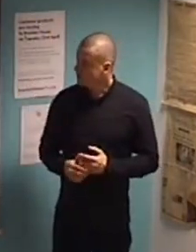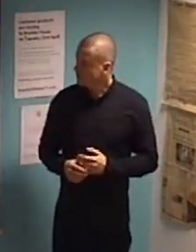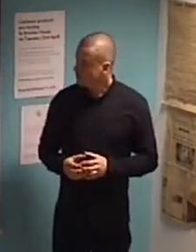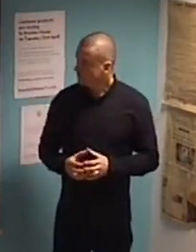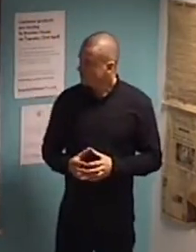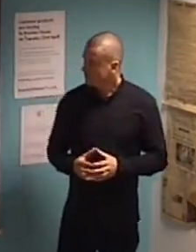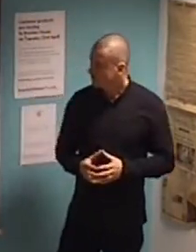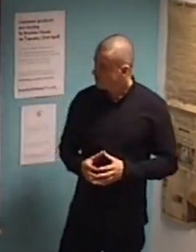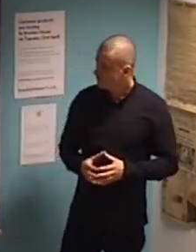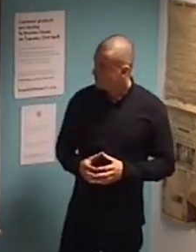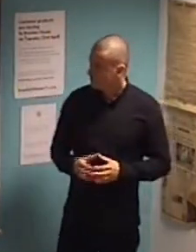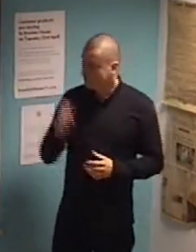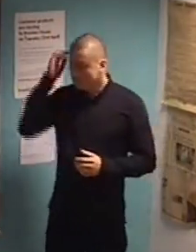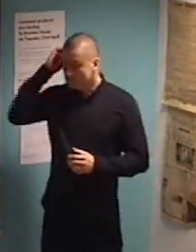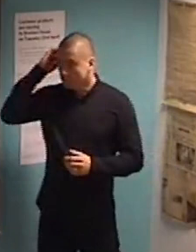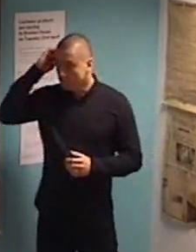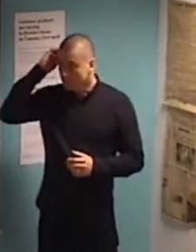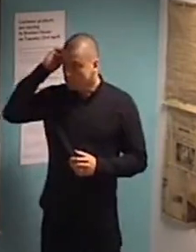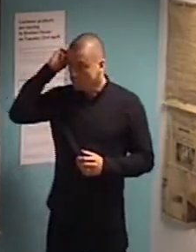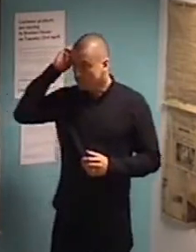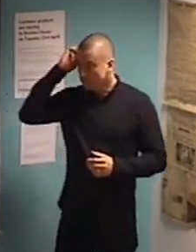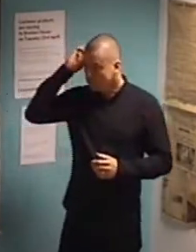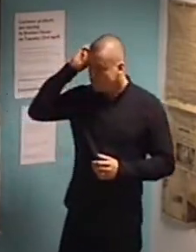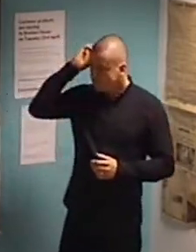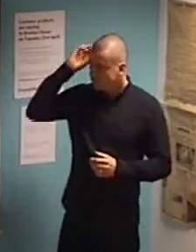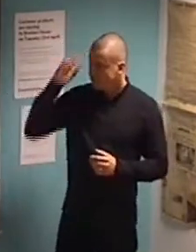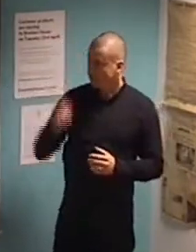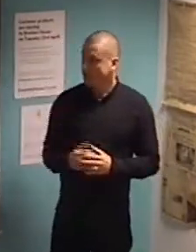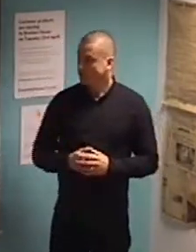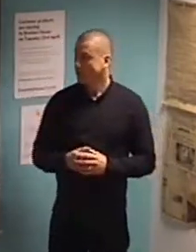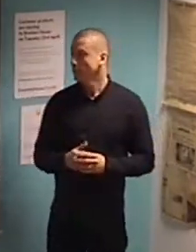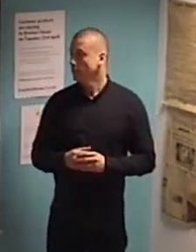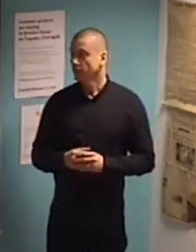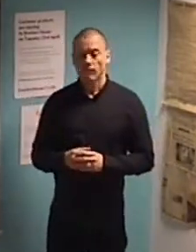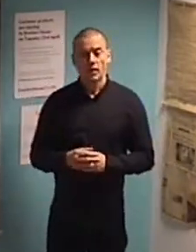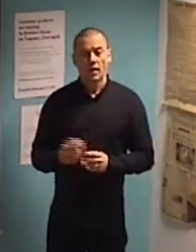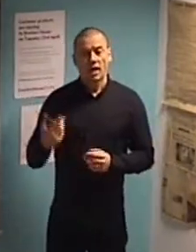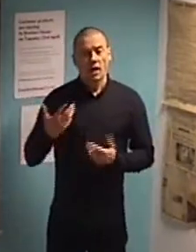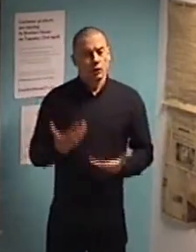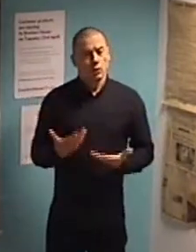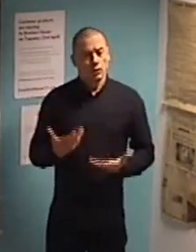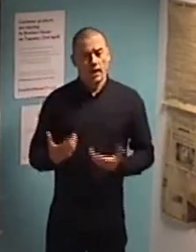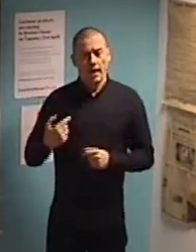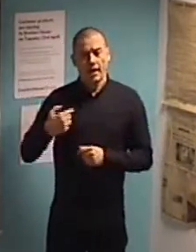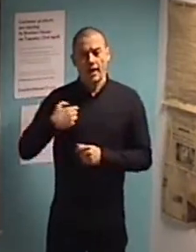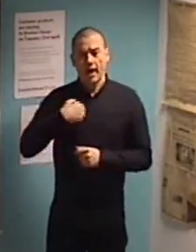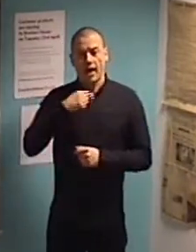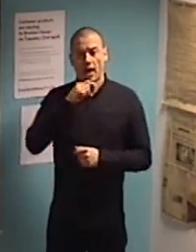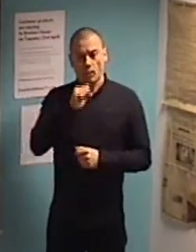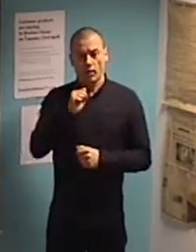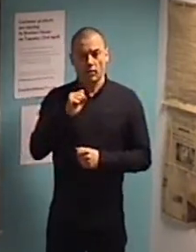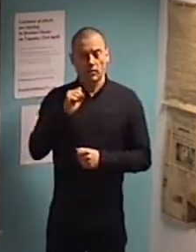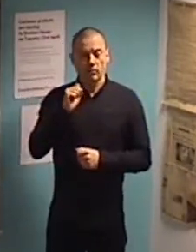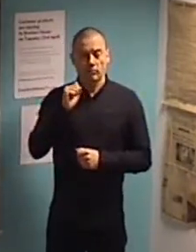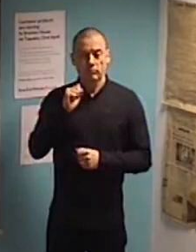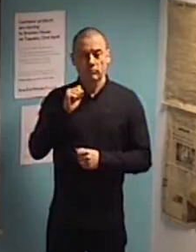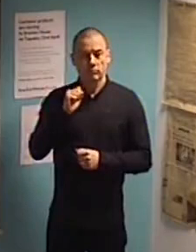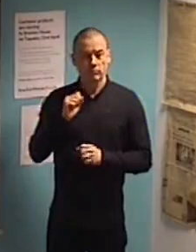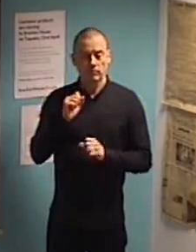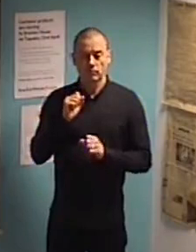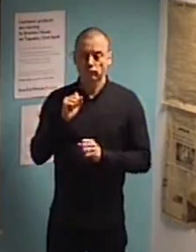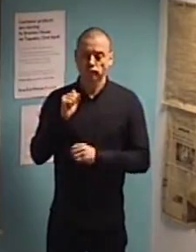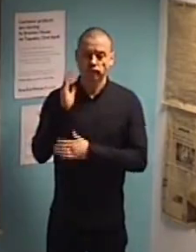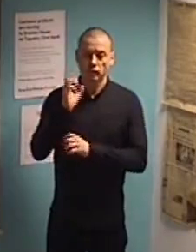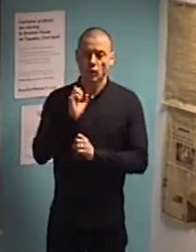So, yeah. So go back to the main topic of today. So what I'm going to talk about is I will kind